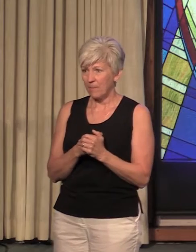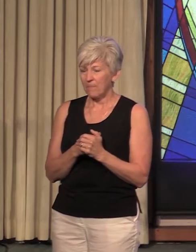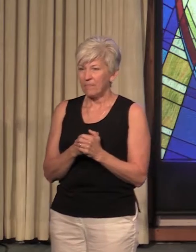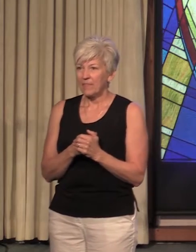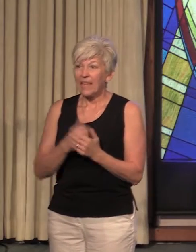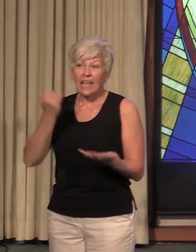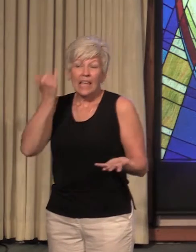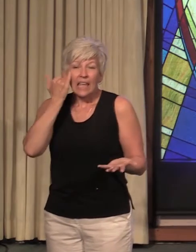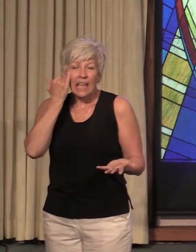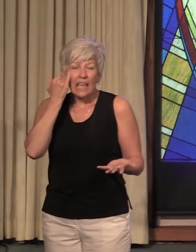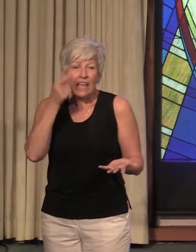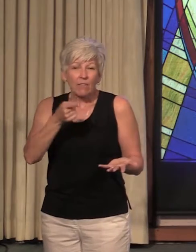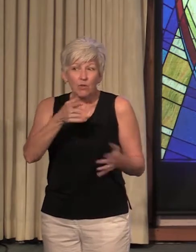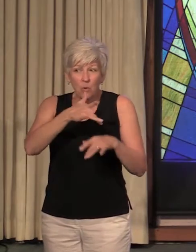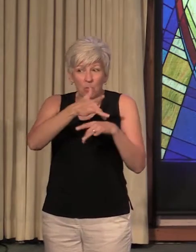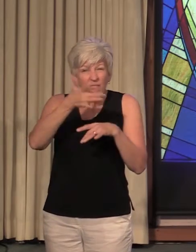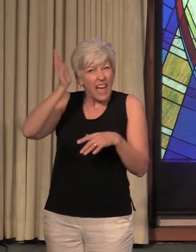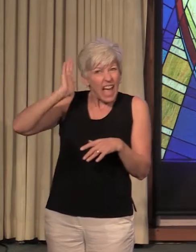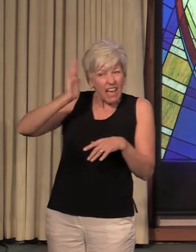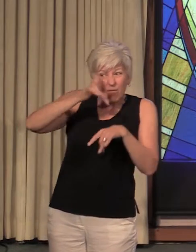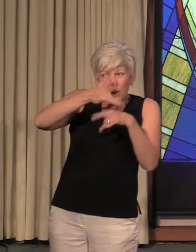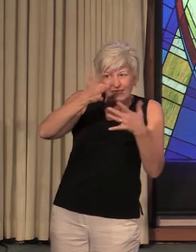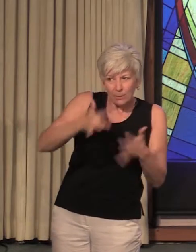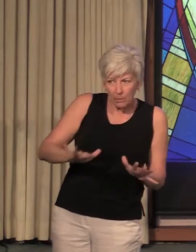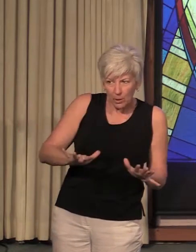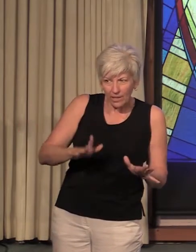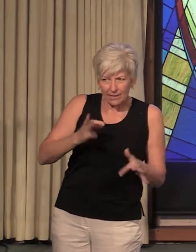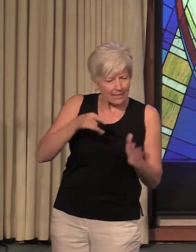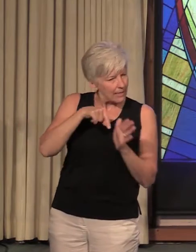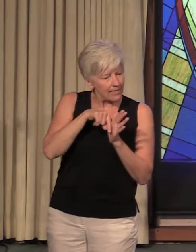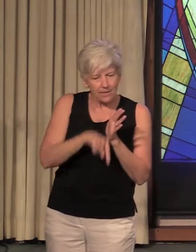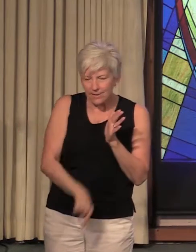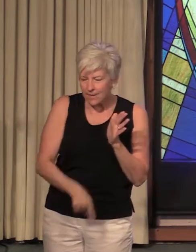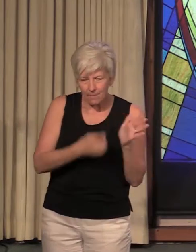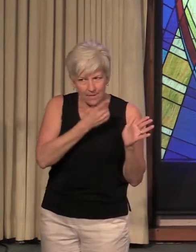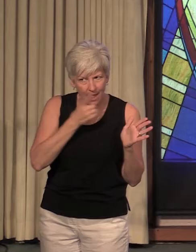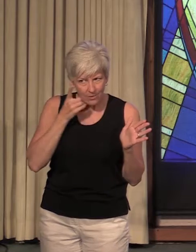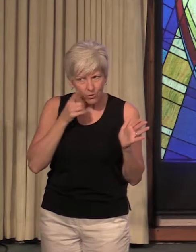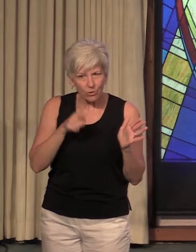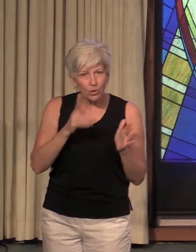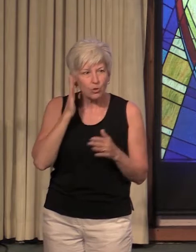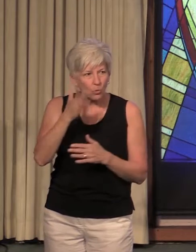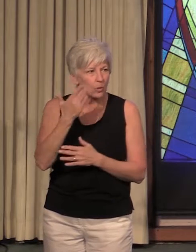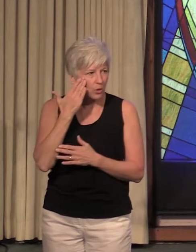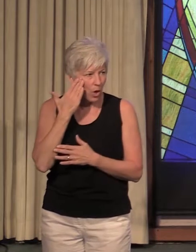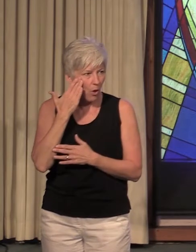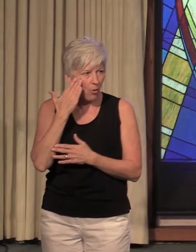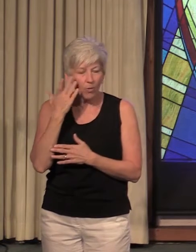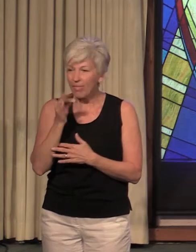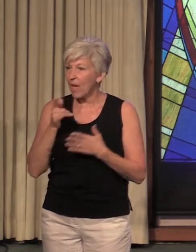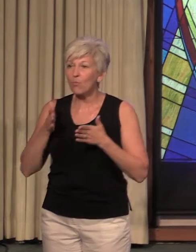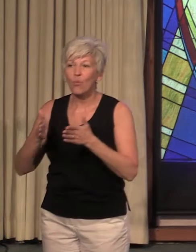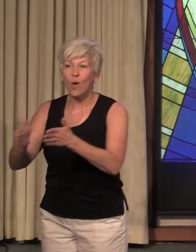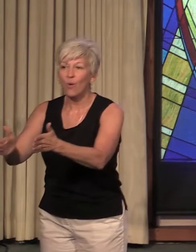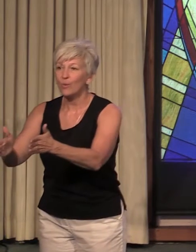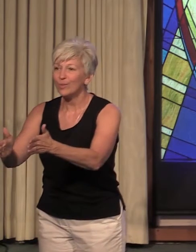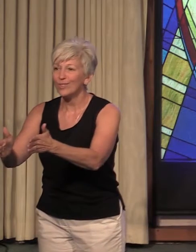If you've ever experienced the deep desert, you'll know that roads are temporary things